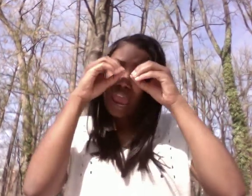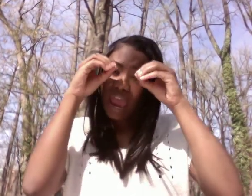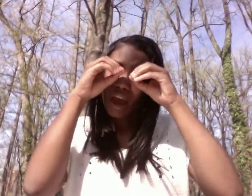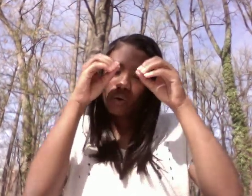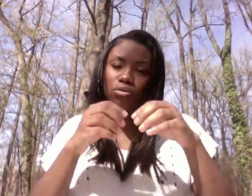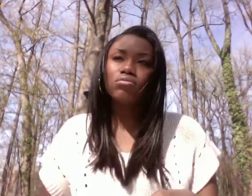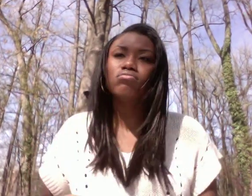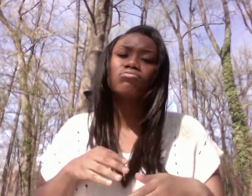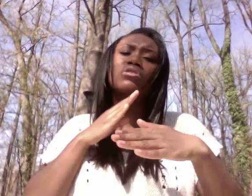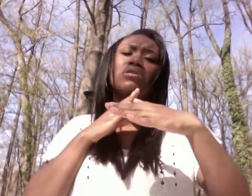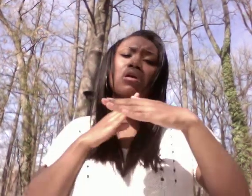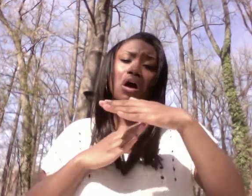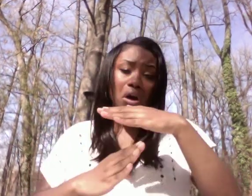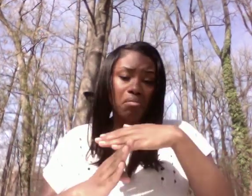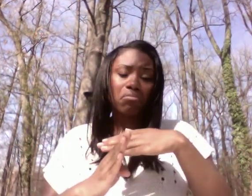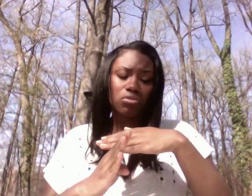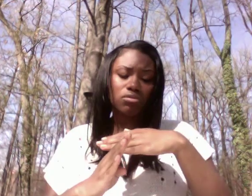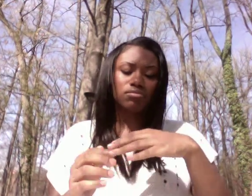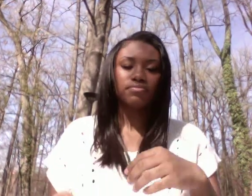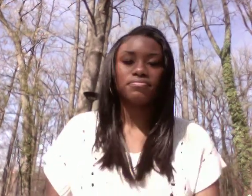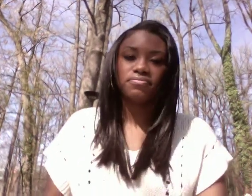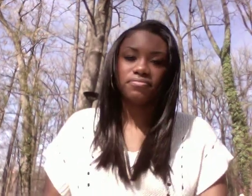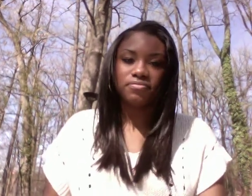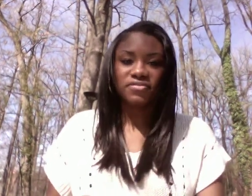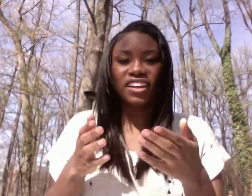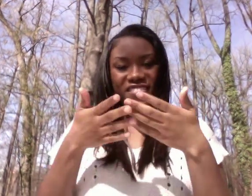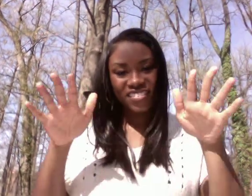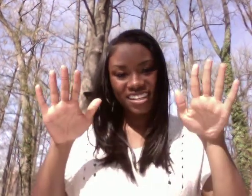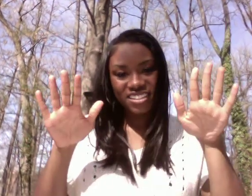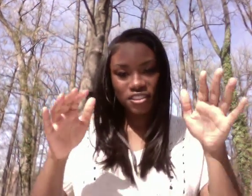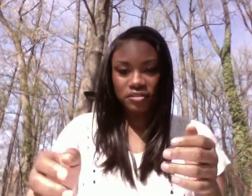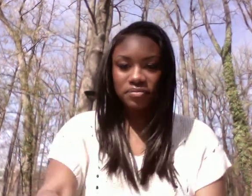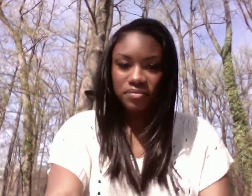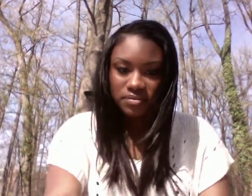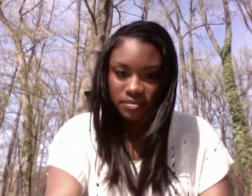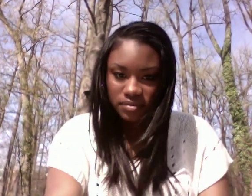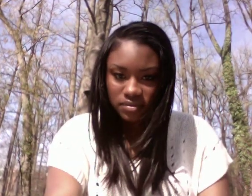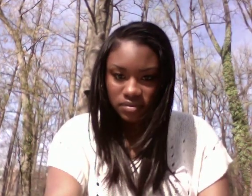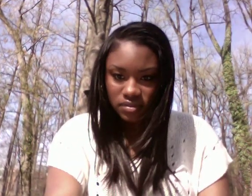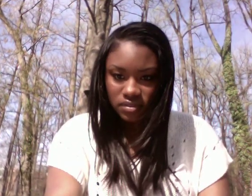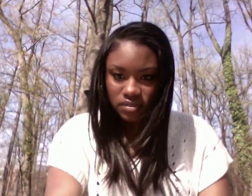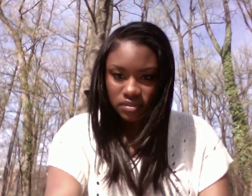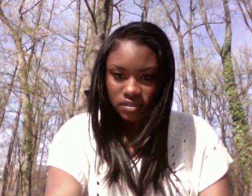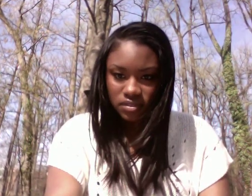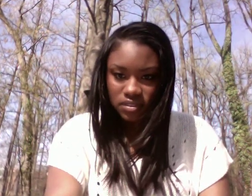Owl. Hump. Finish. 1. 2. 1. 2. 2. 1. 2.